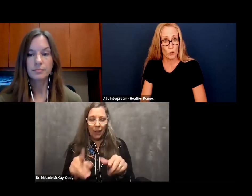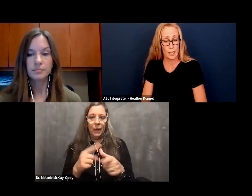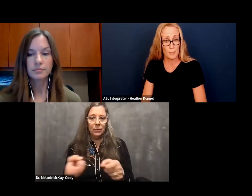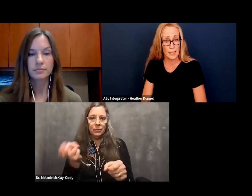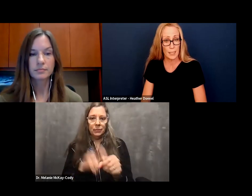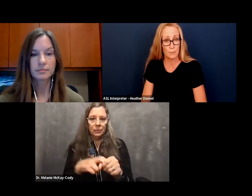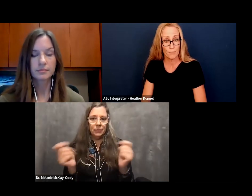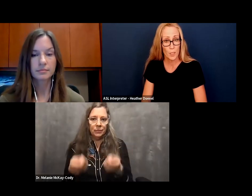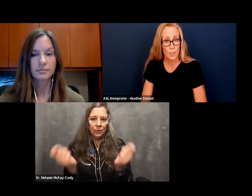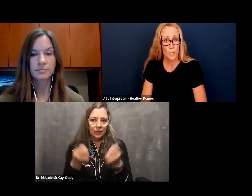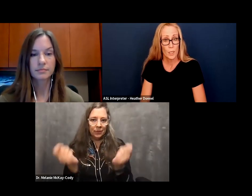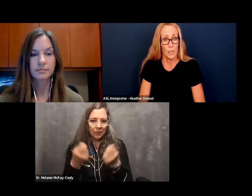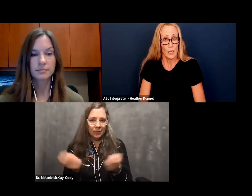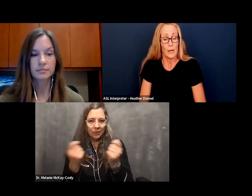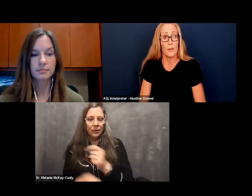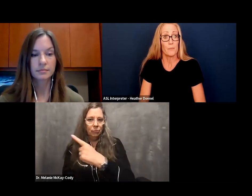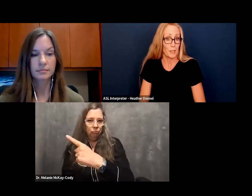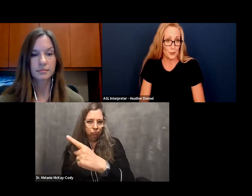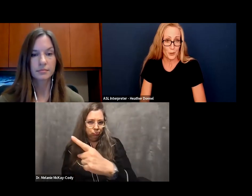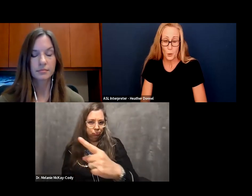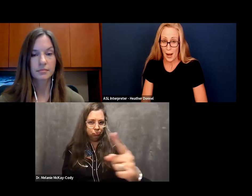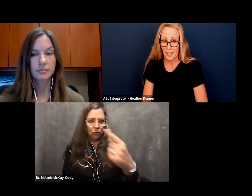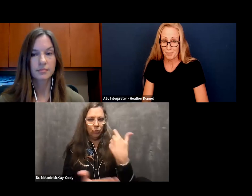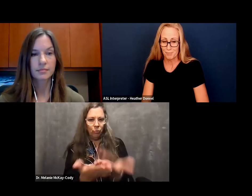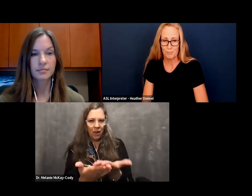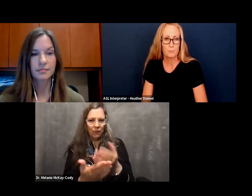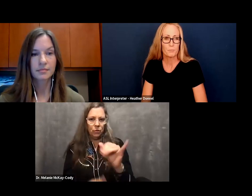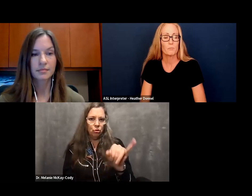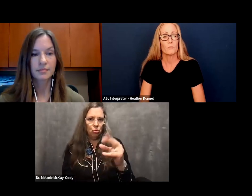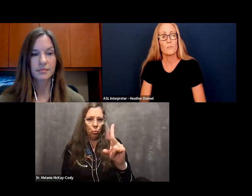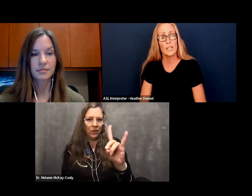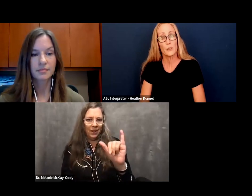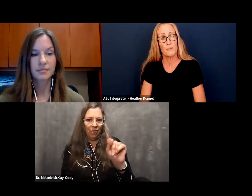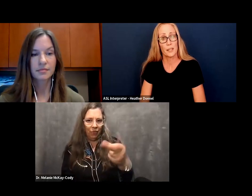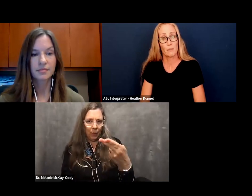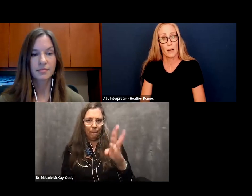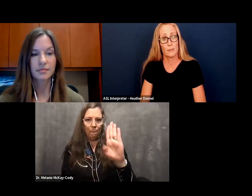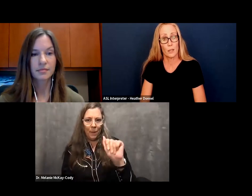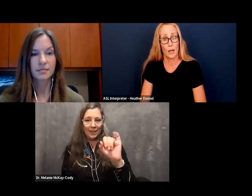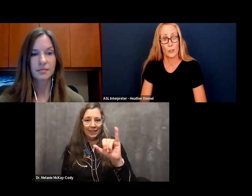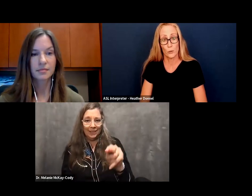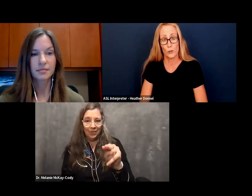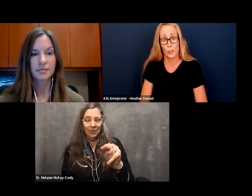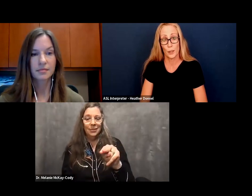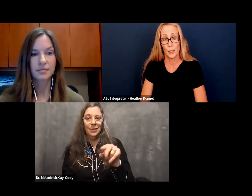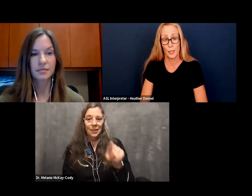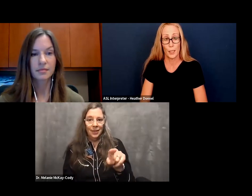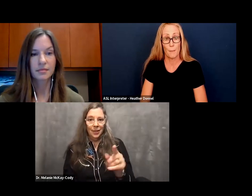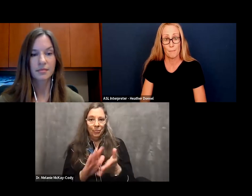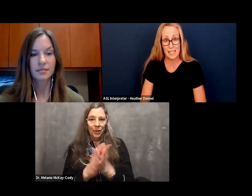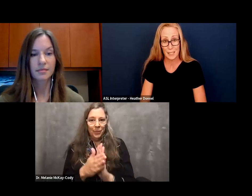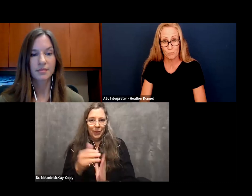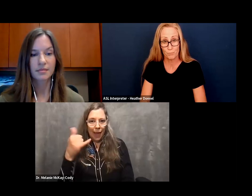took a train to Montana and then they took a wagon until they finally arrived to Judith